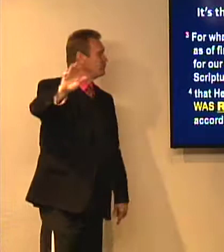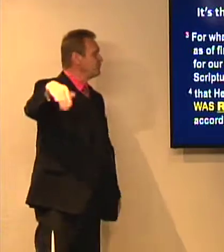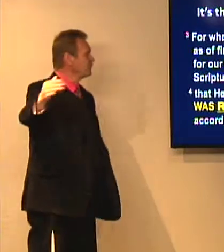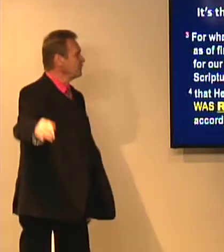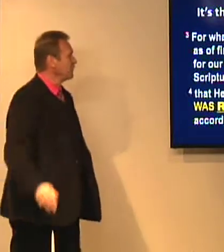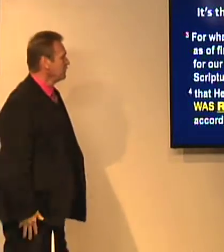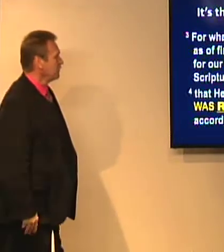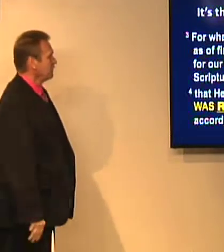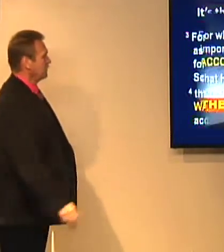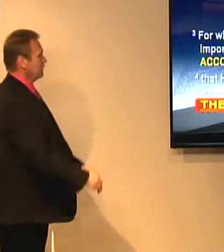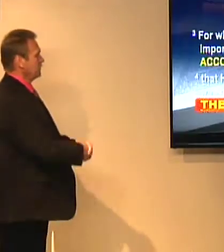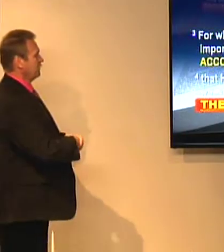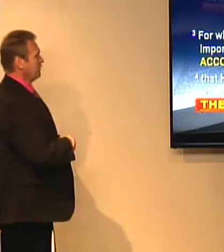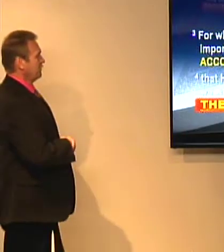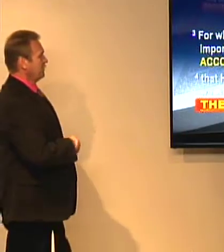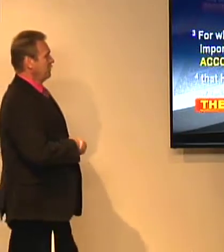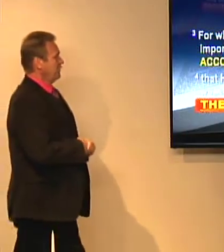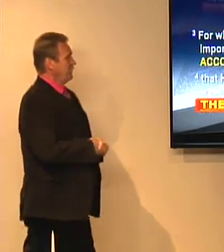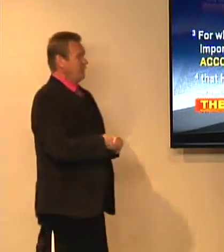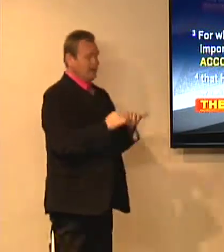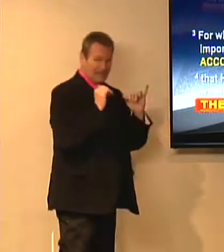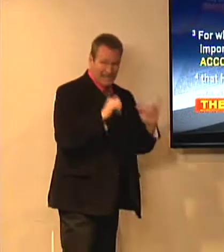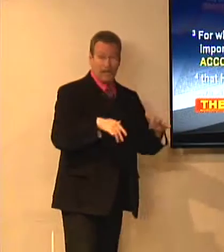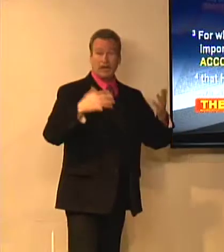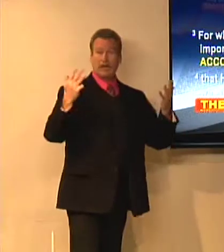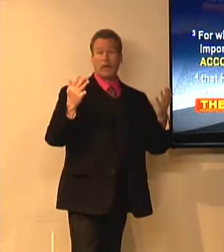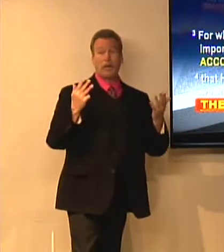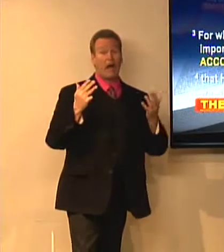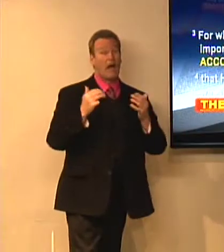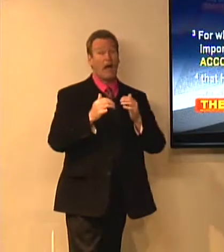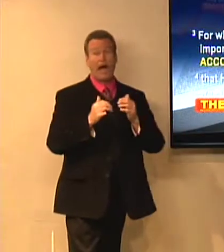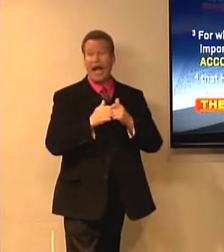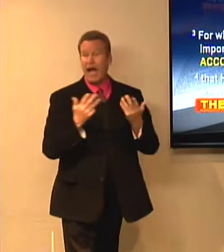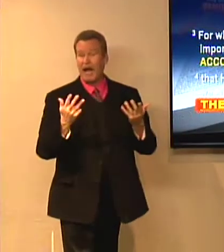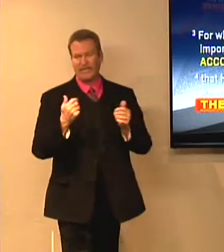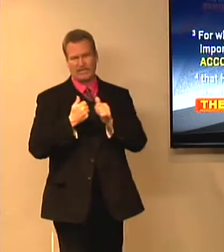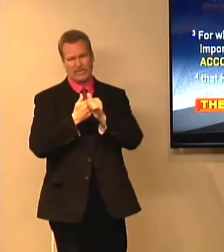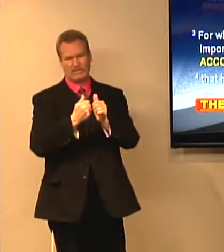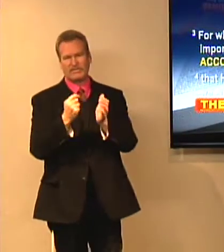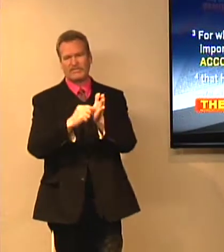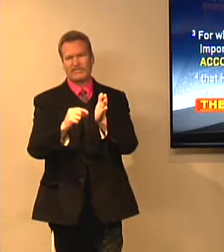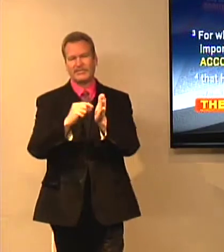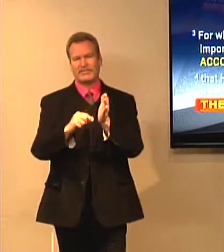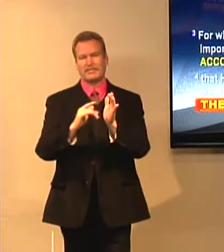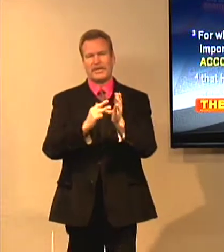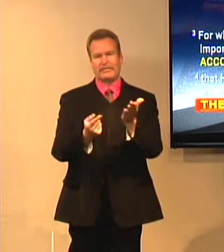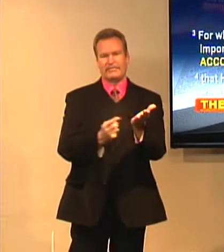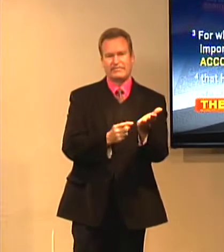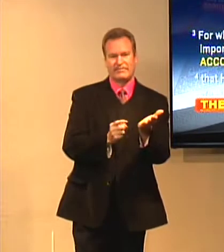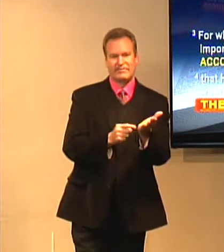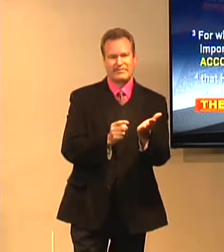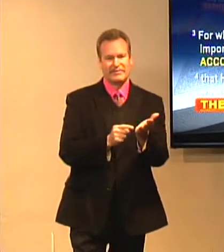These three things are important. And now we're going to delve a little bit more deeply into this idea of the scriptures.